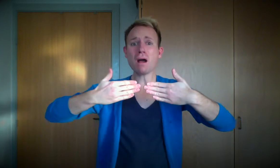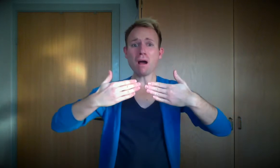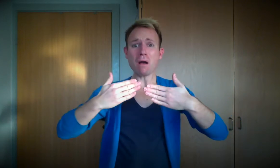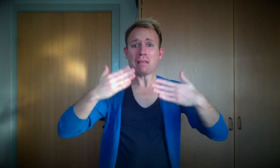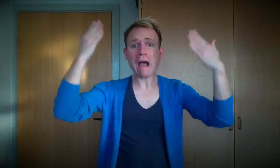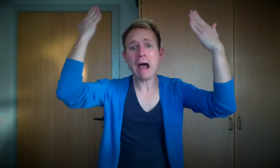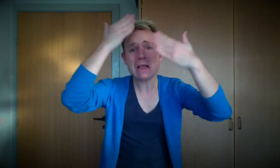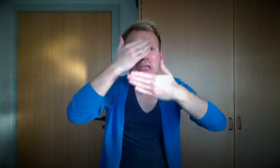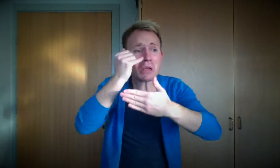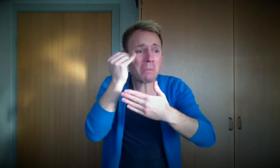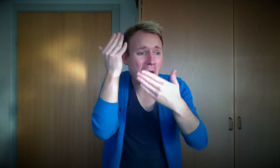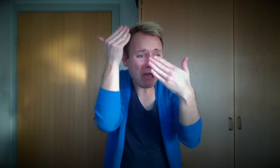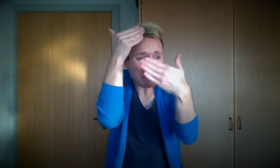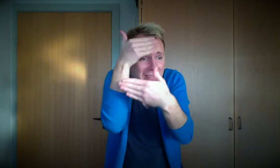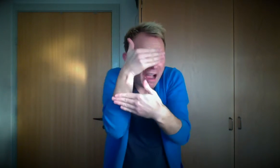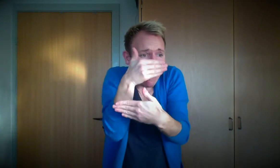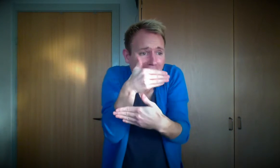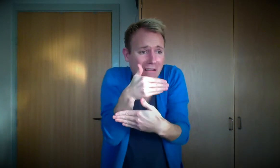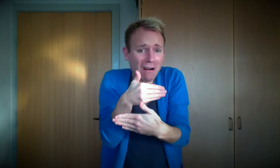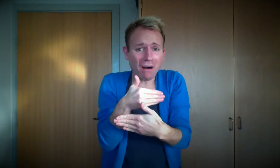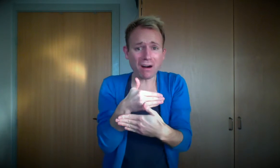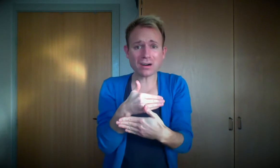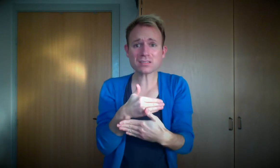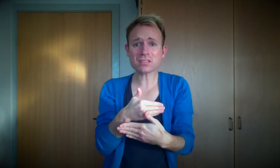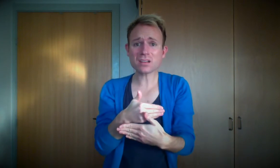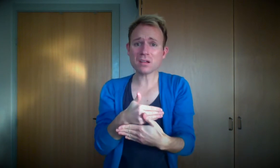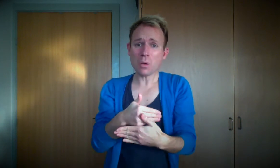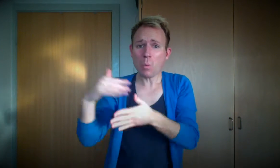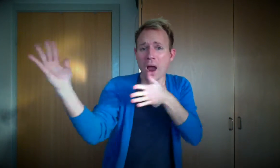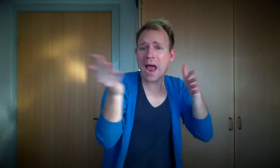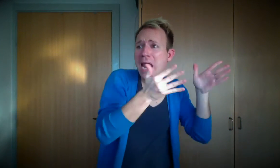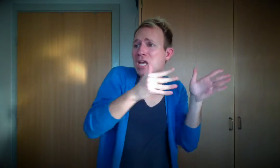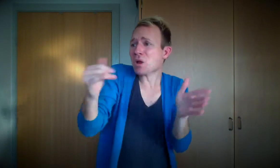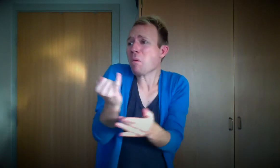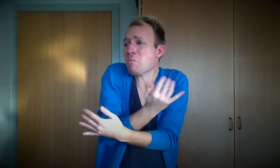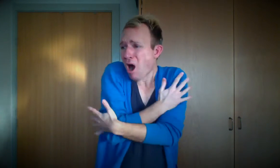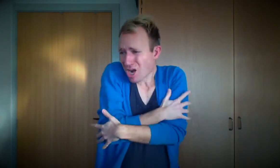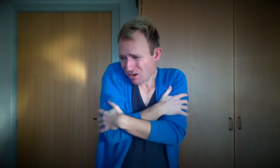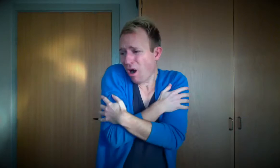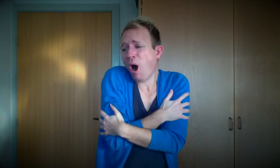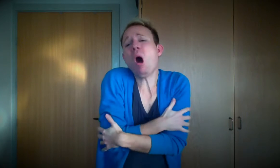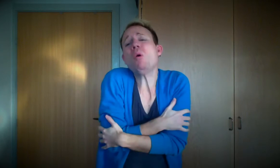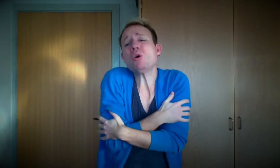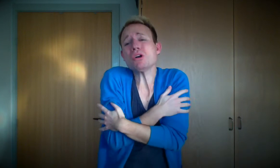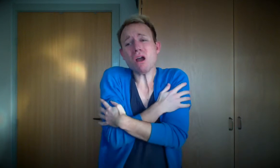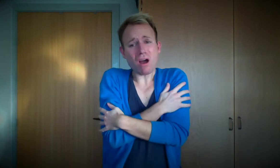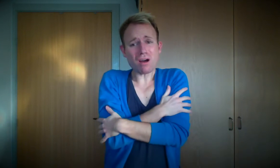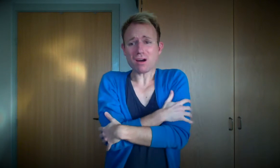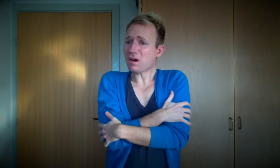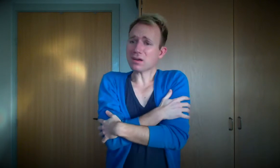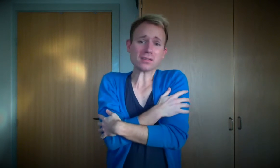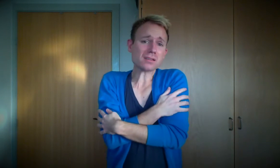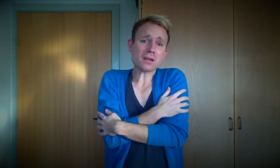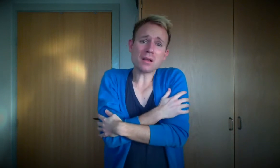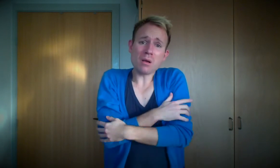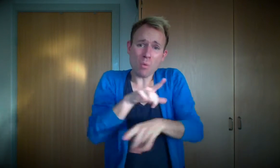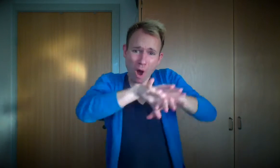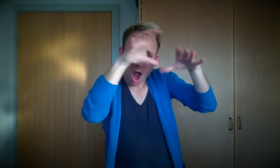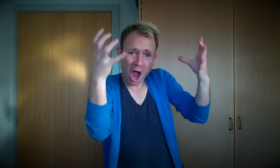night is so much darker. The wind is so much colder. The world I